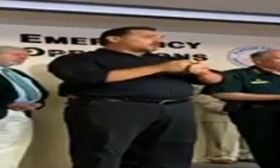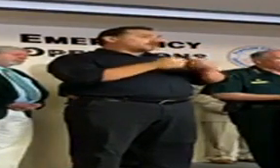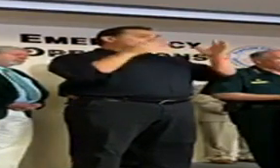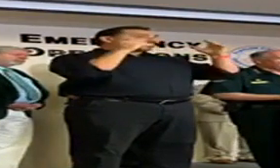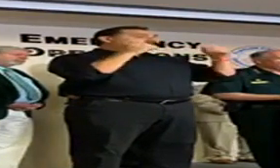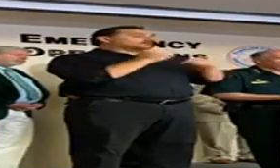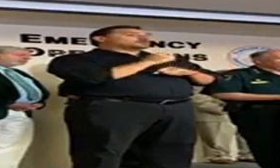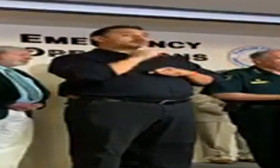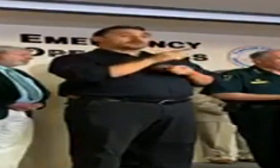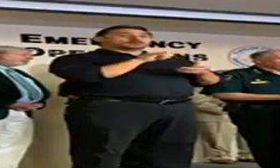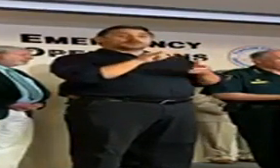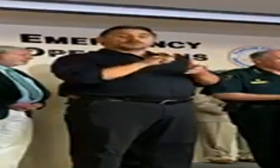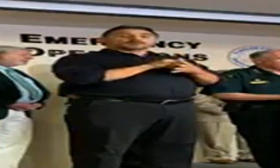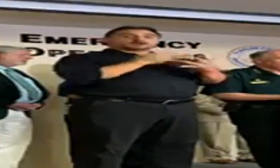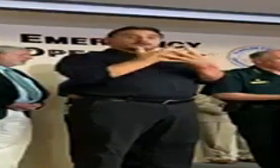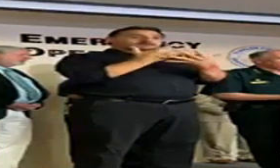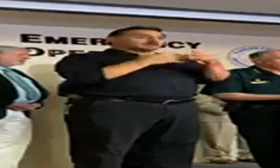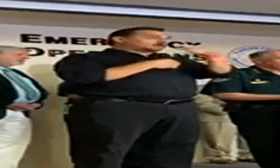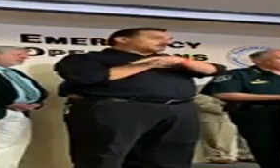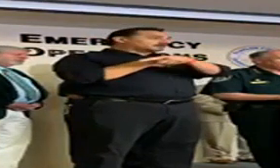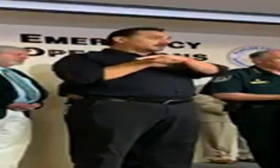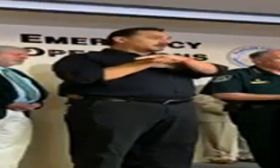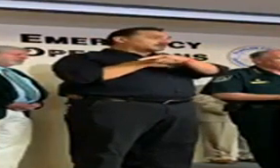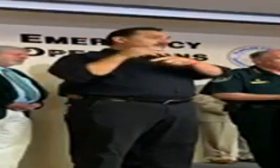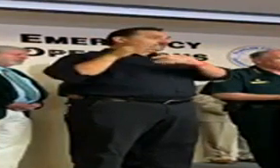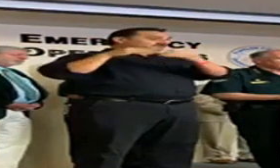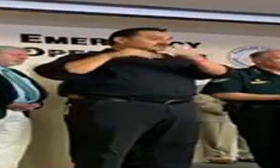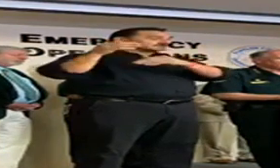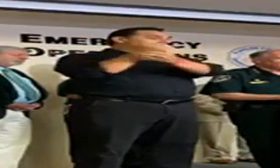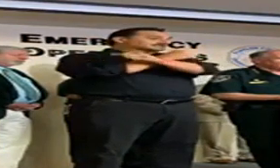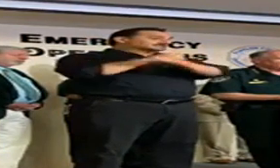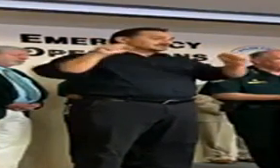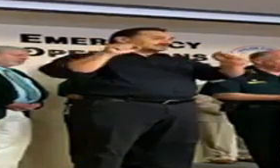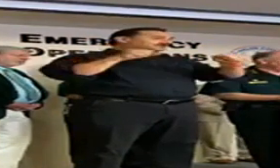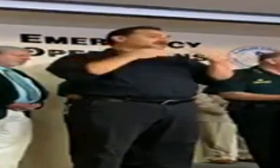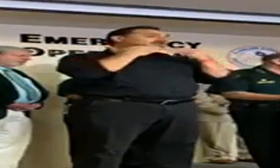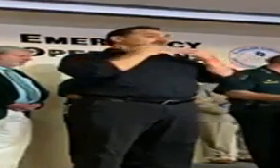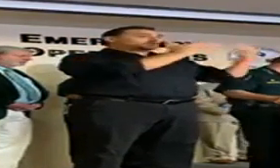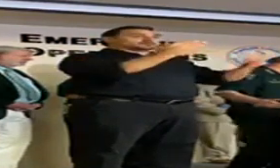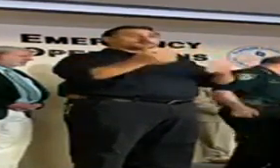that our inmate facility detention facility is safe and secure. Thank you.